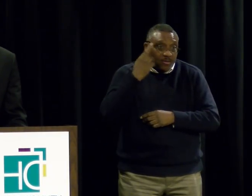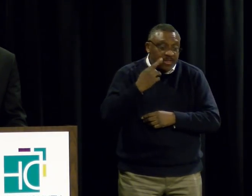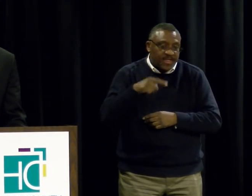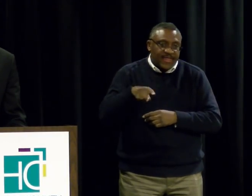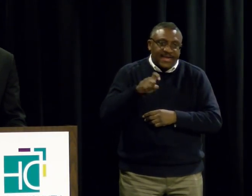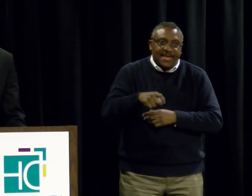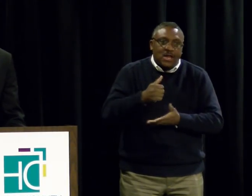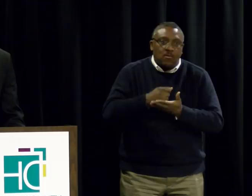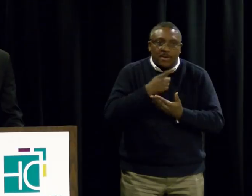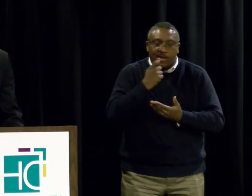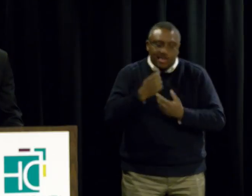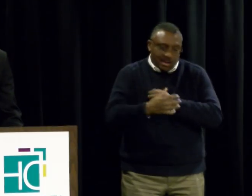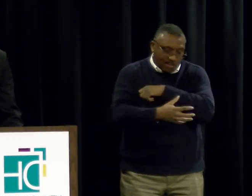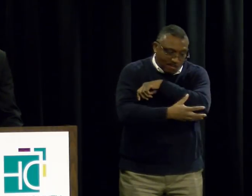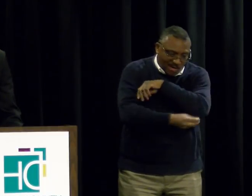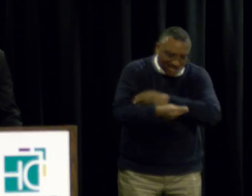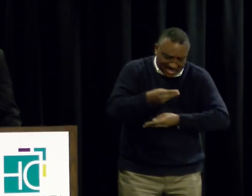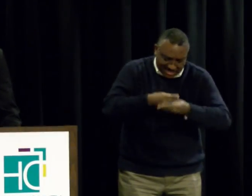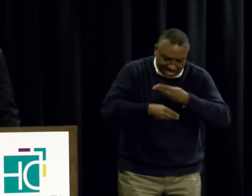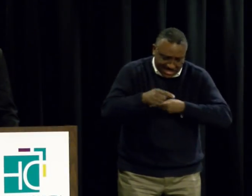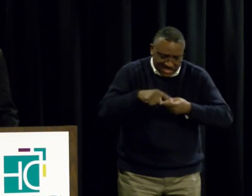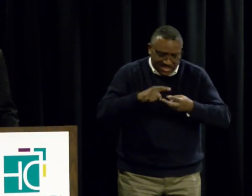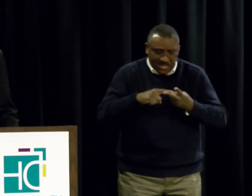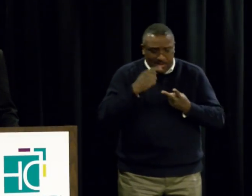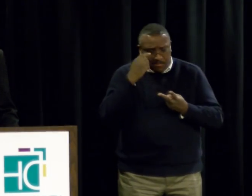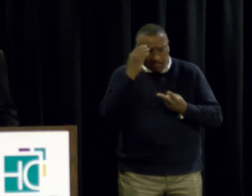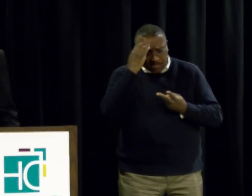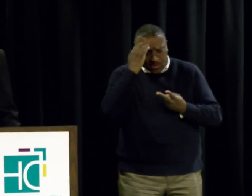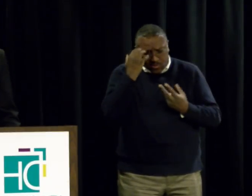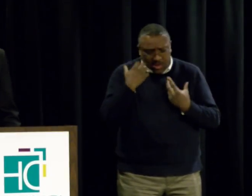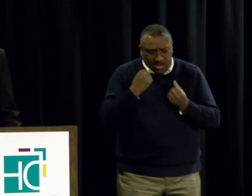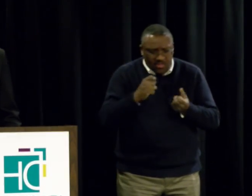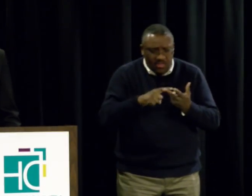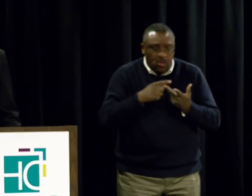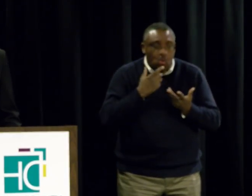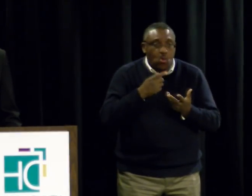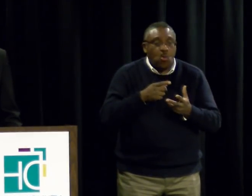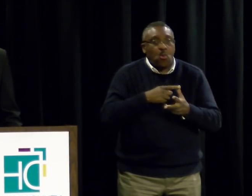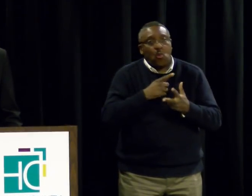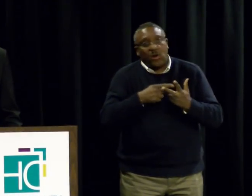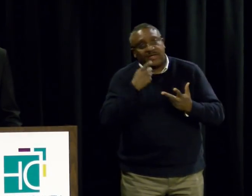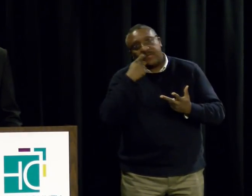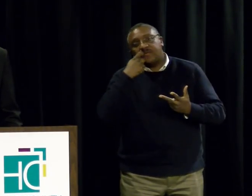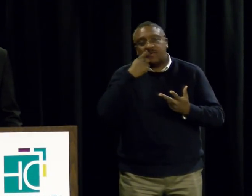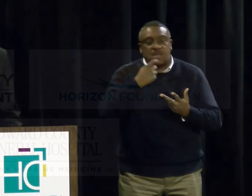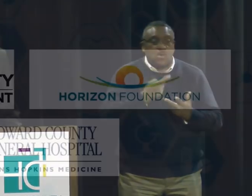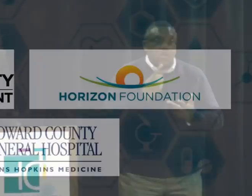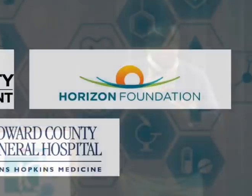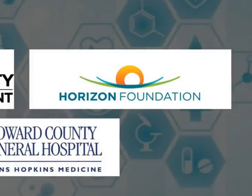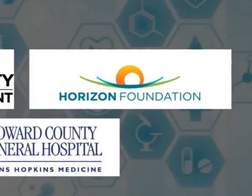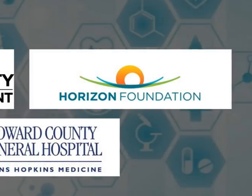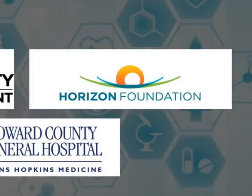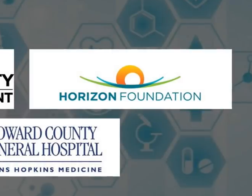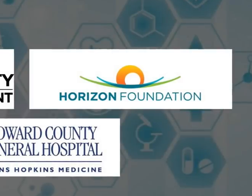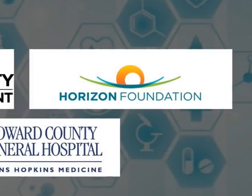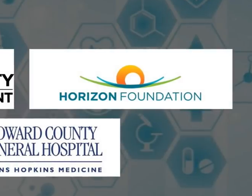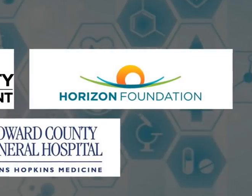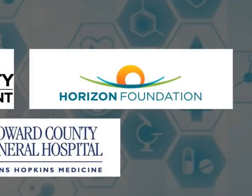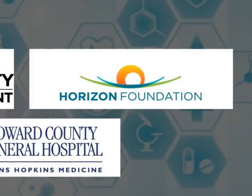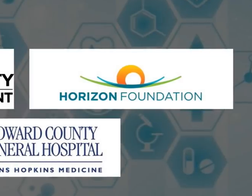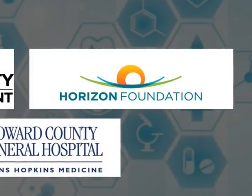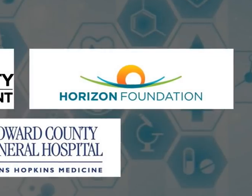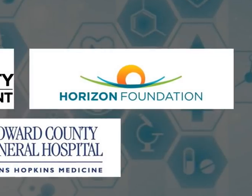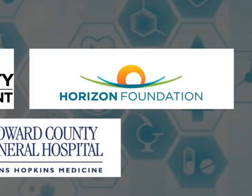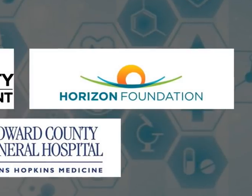mental health challenges, or addiction. In one of my first decisions as county executive, directed our health